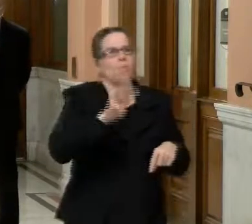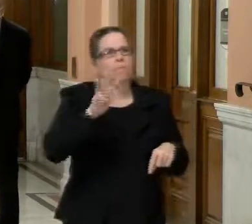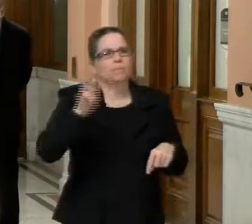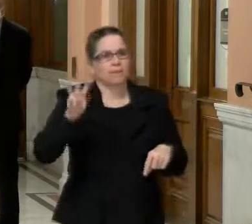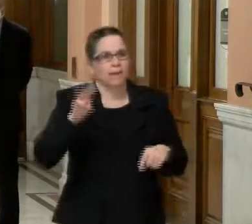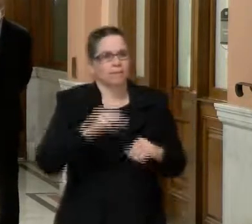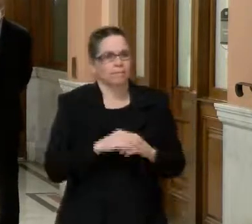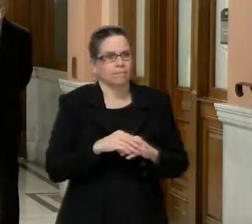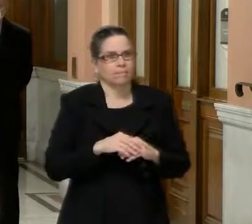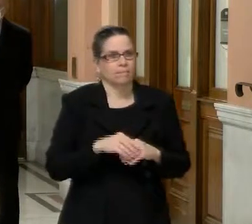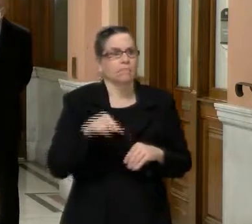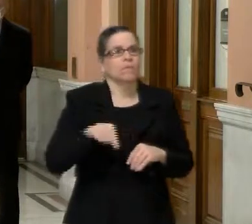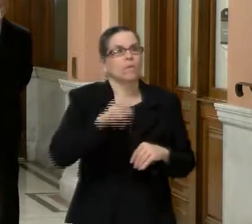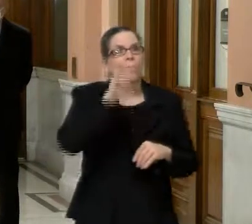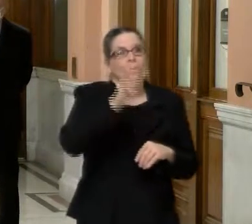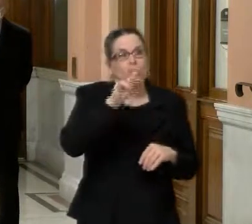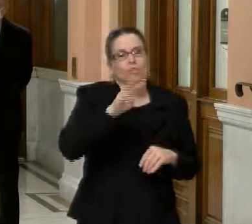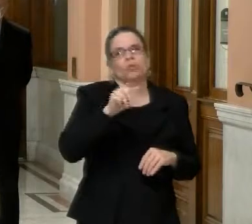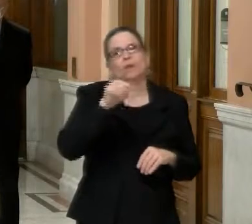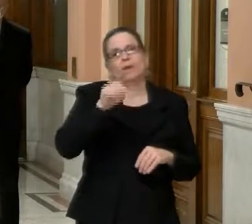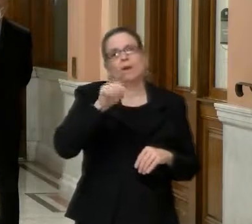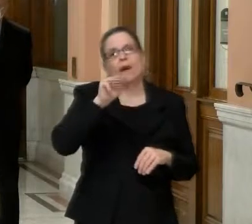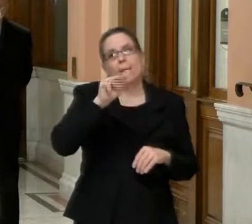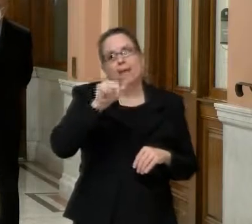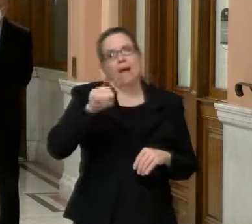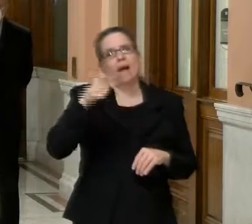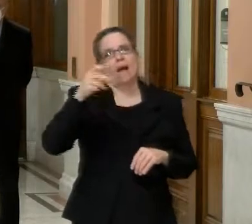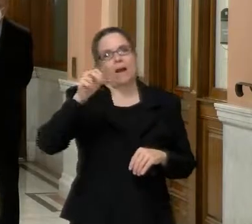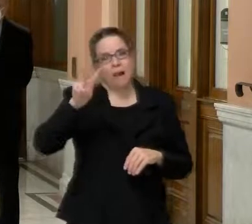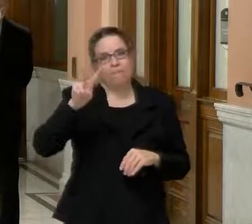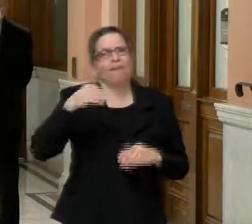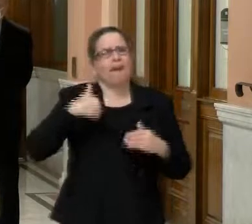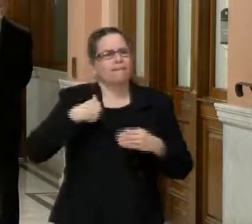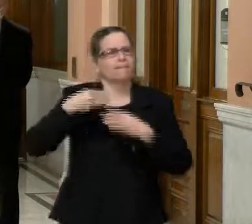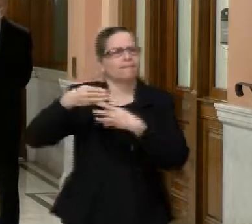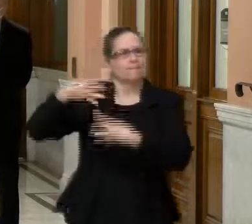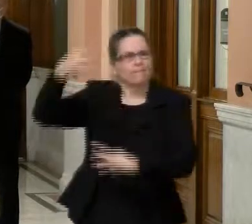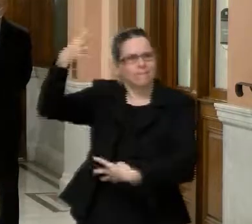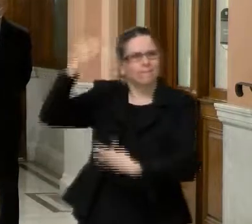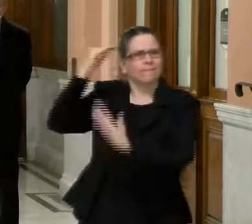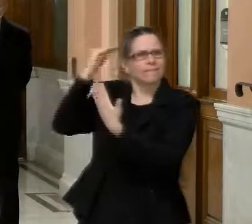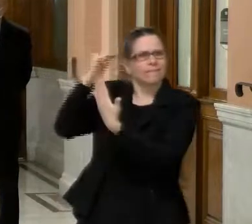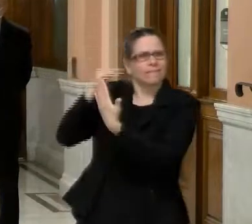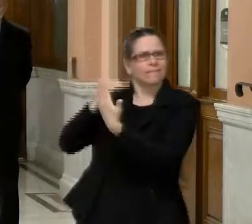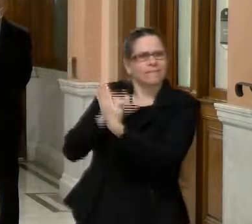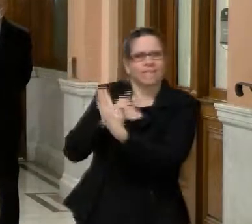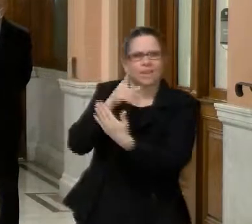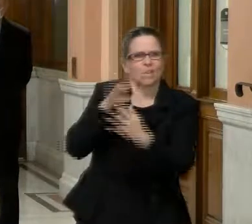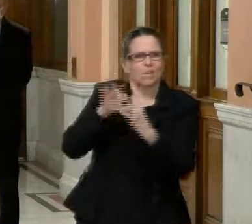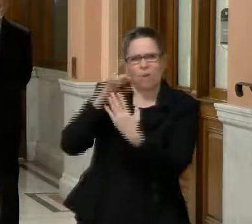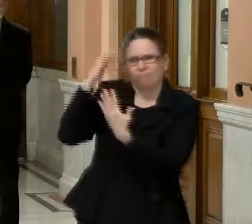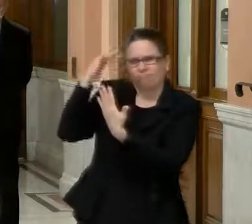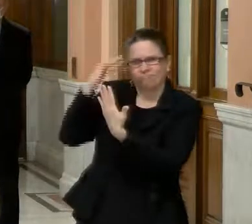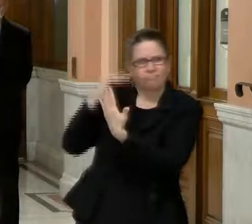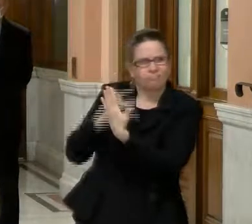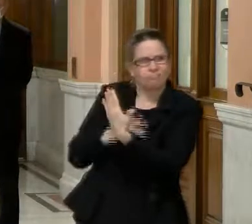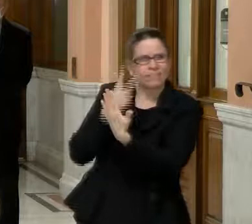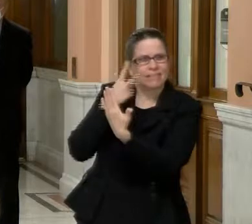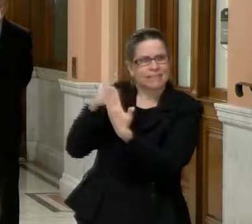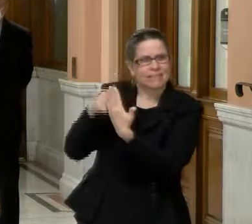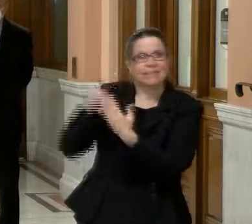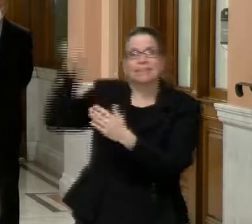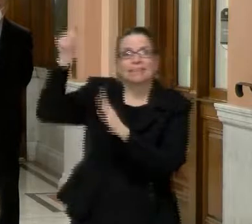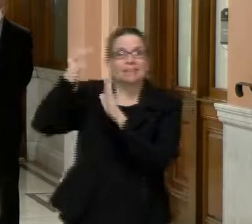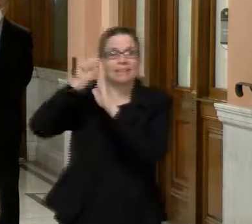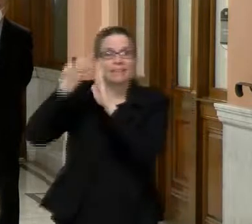.wisterma.gov. For more information, we'll continue to update that as the state refines it. There's a lot of